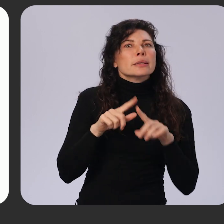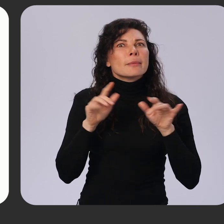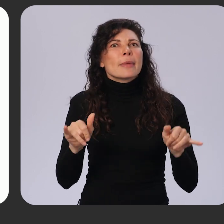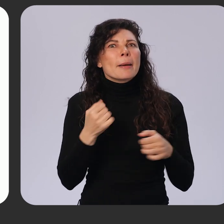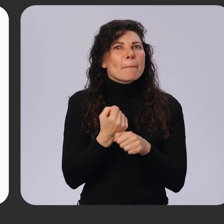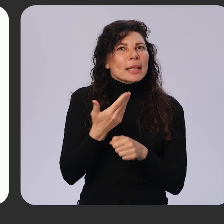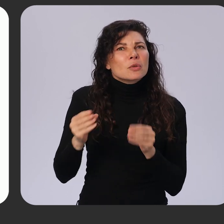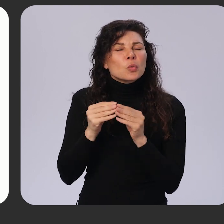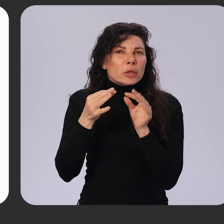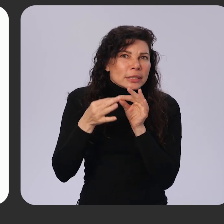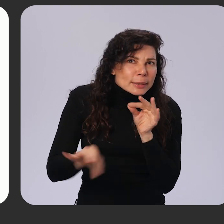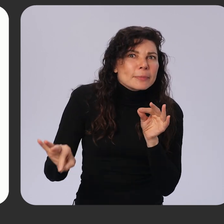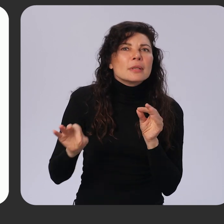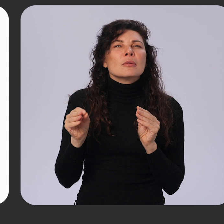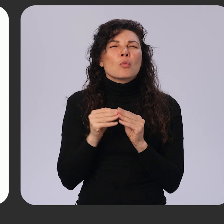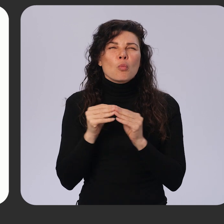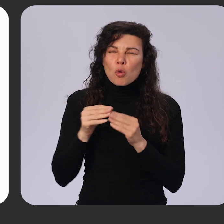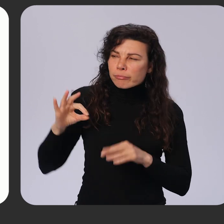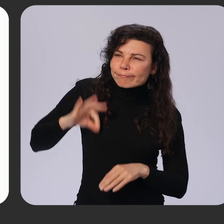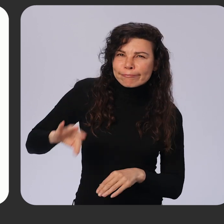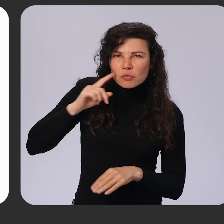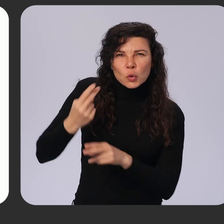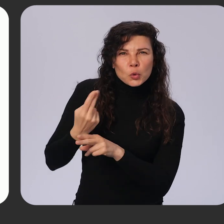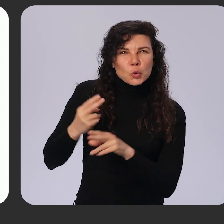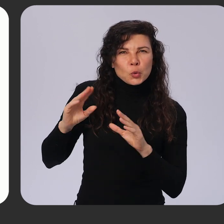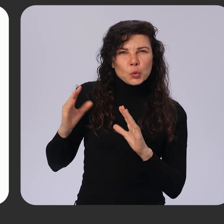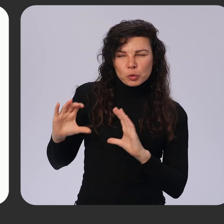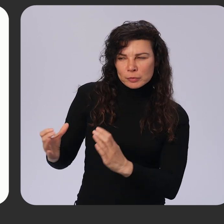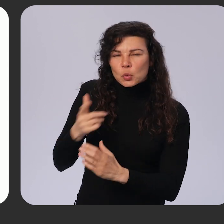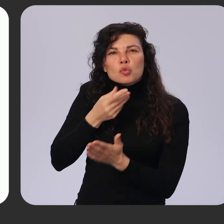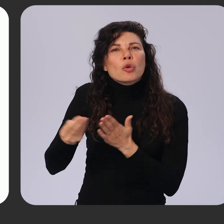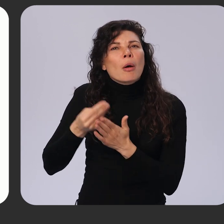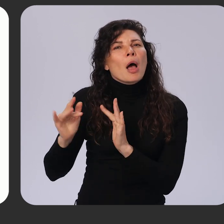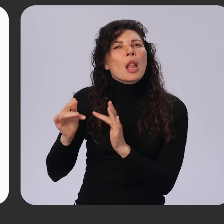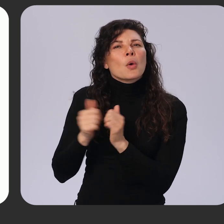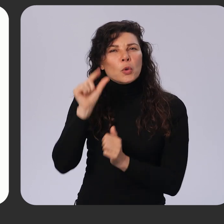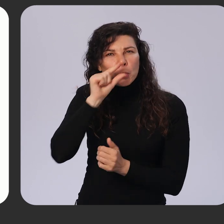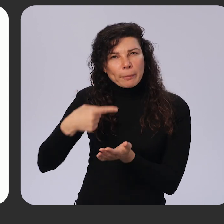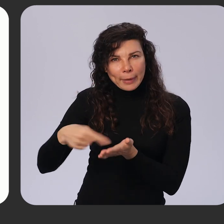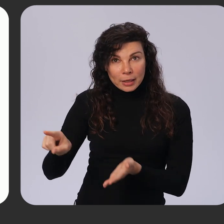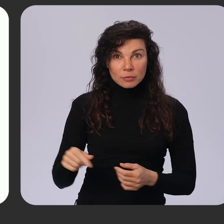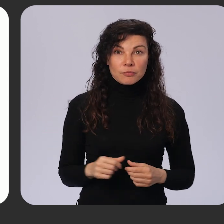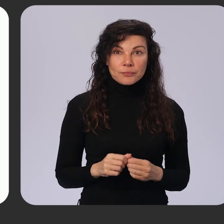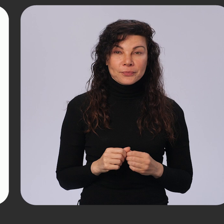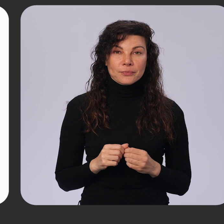simpler and more rewarding for our users, shopping online with Google Pay. Later on,